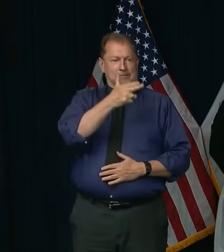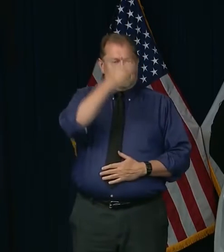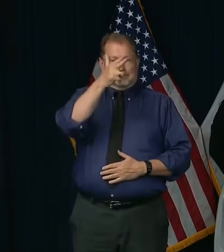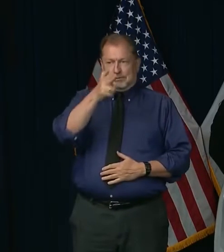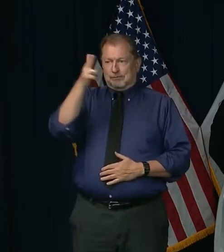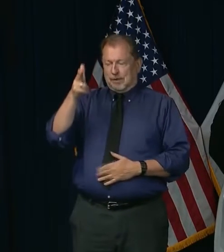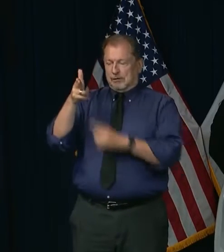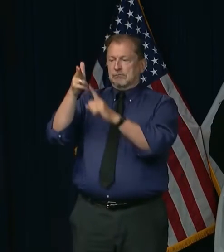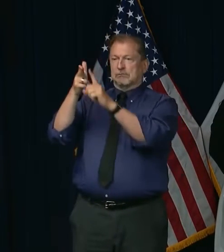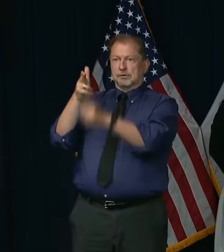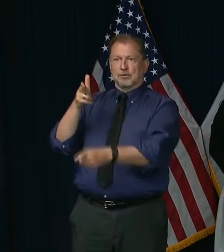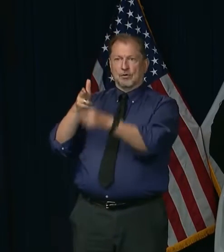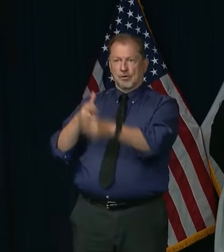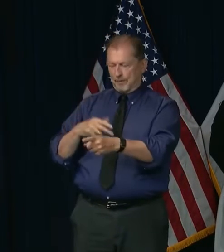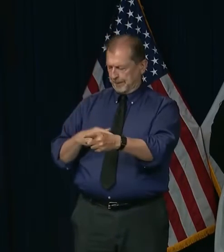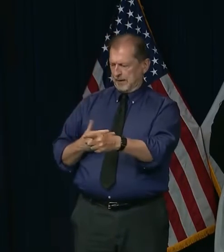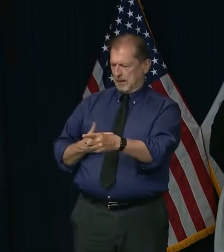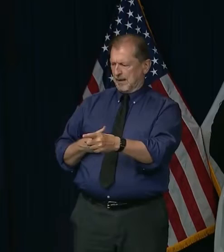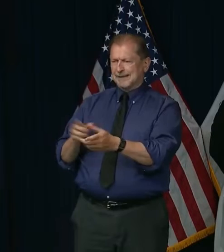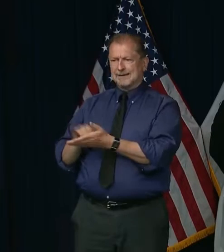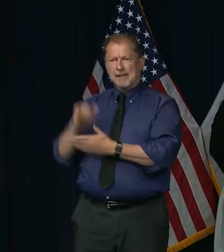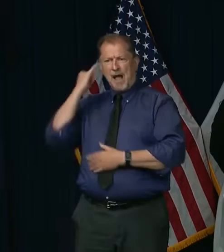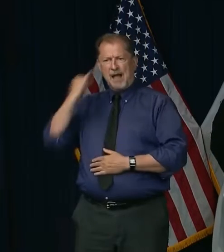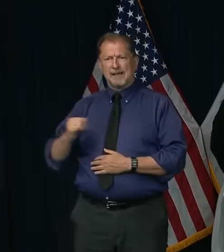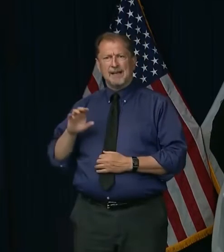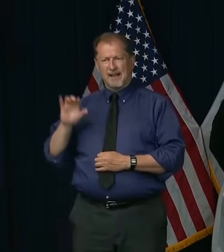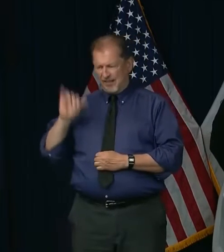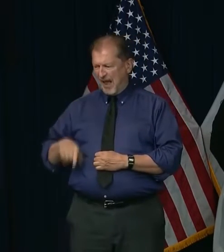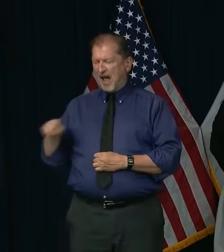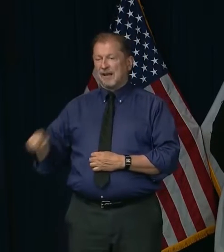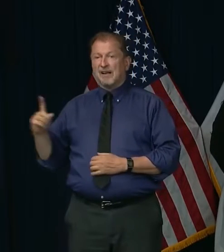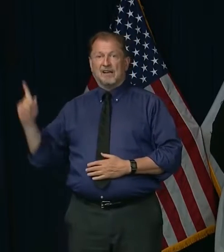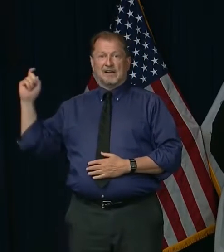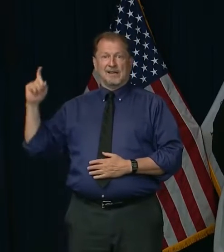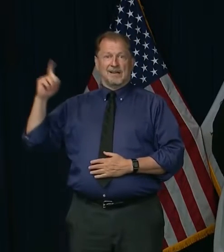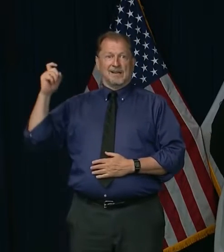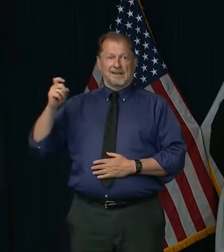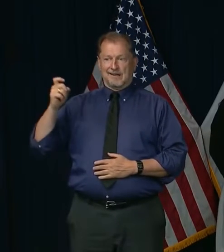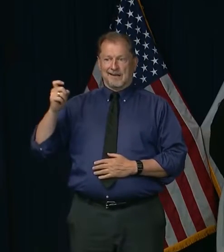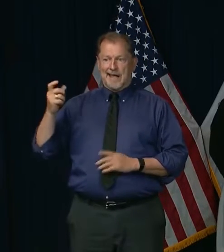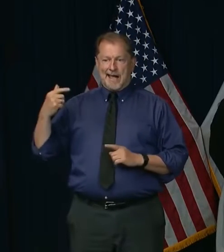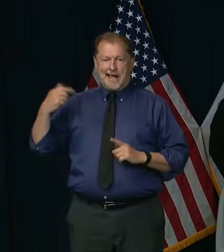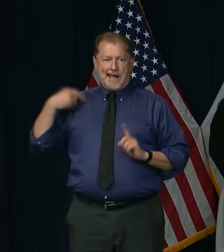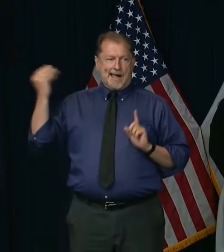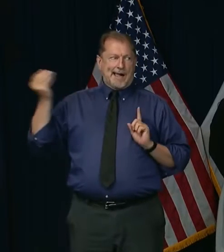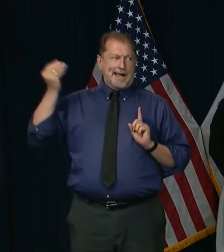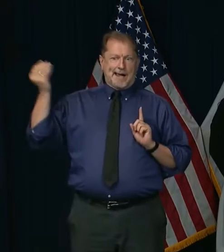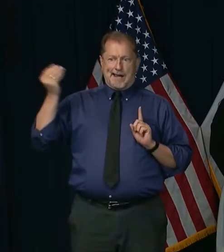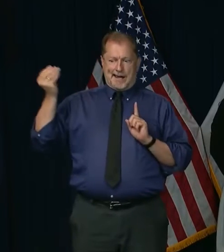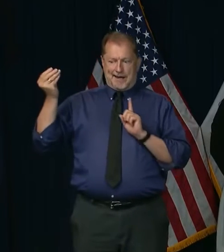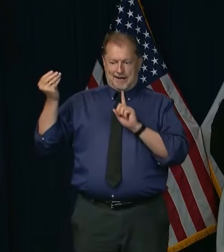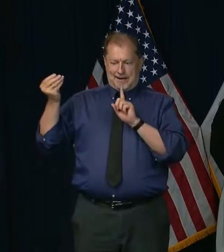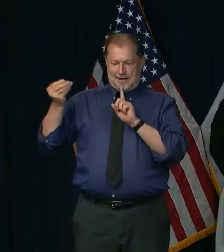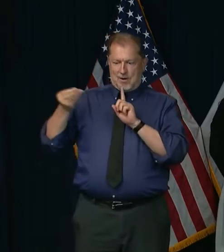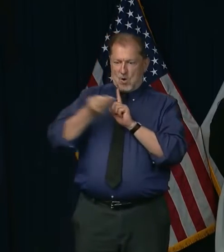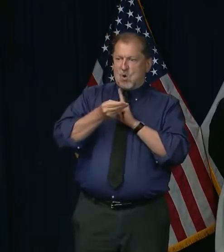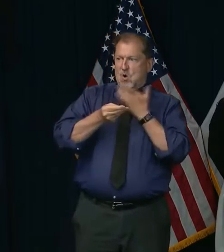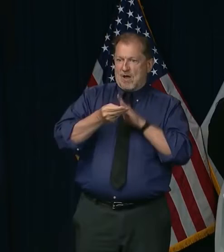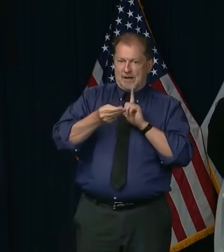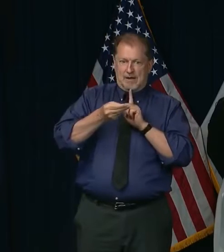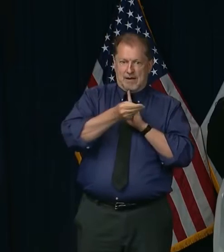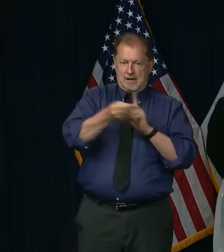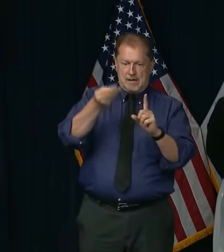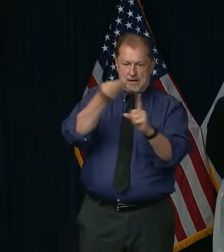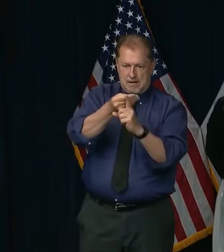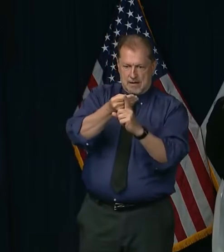game of russkaya roulette is a game that is very risky. The stakes are high. It's potentially fatal.